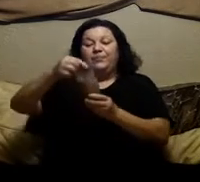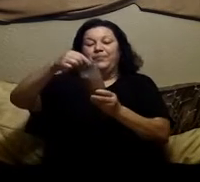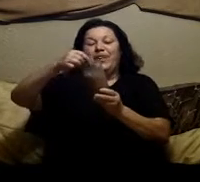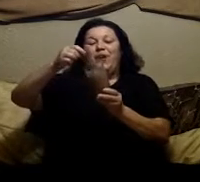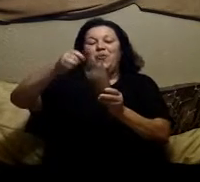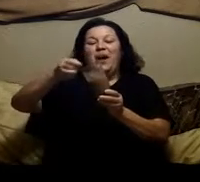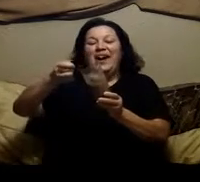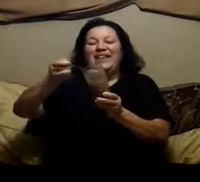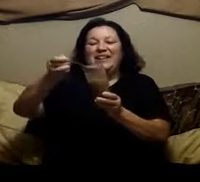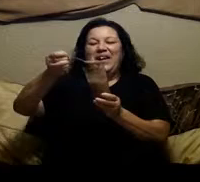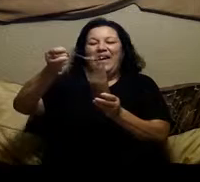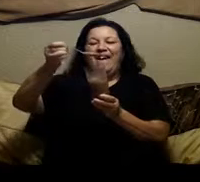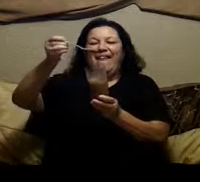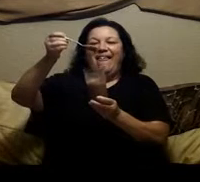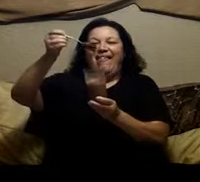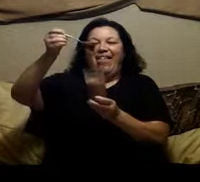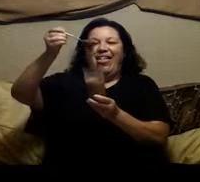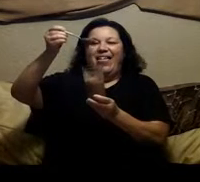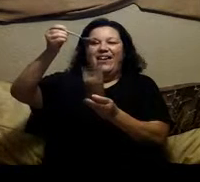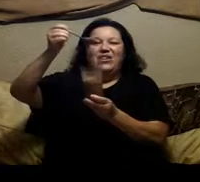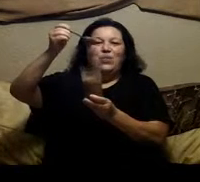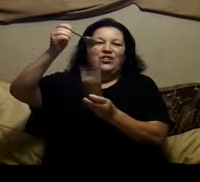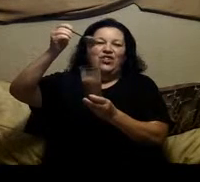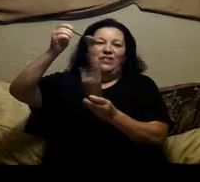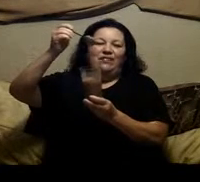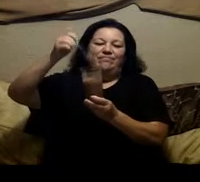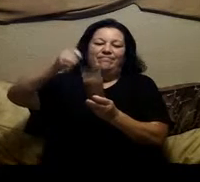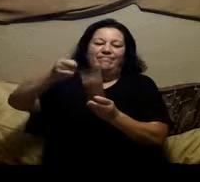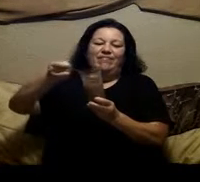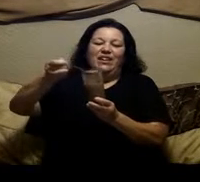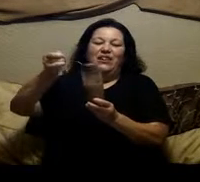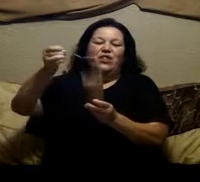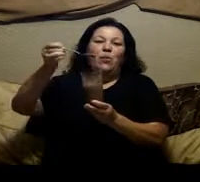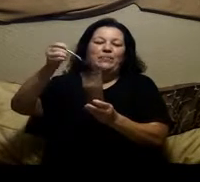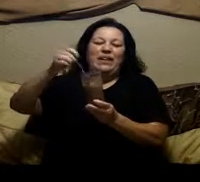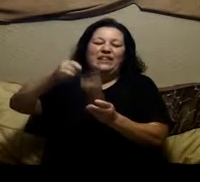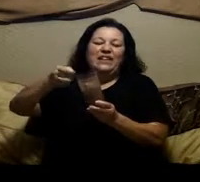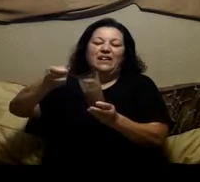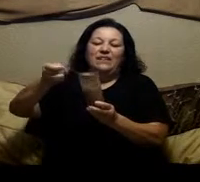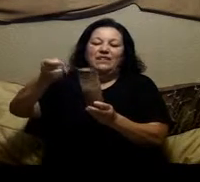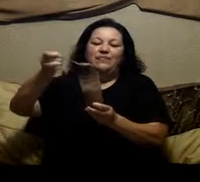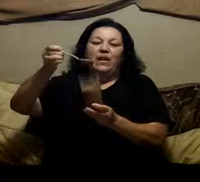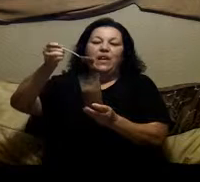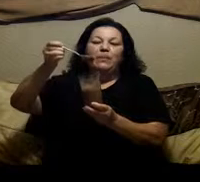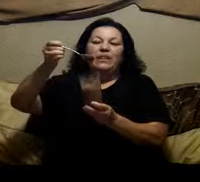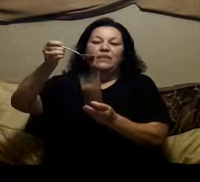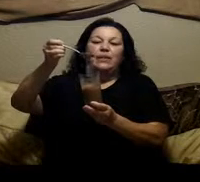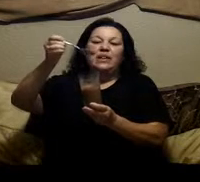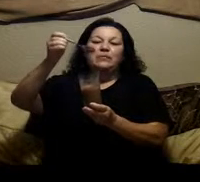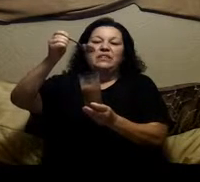why you want to chug that okay and you don't want to make a tea out of this because it becomes